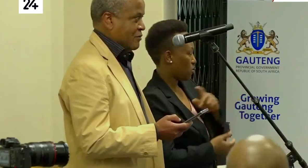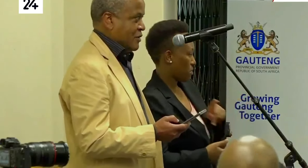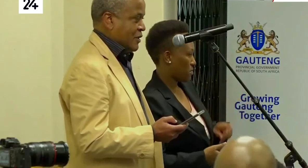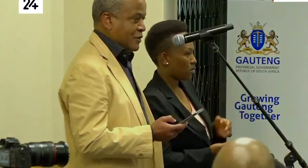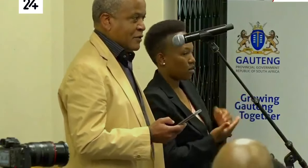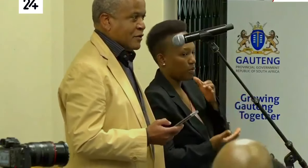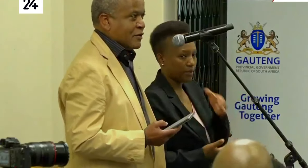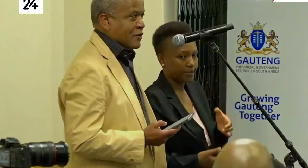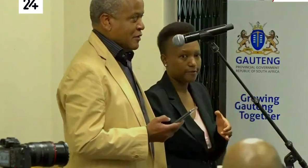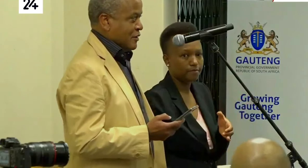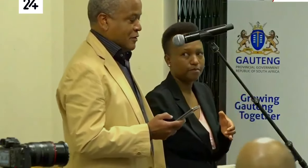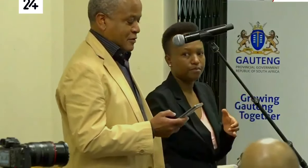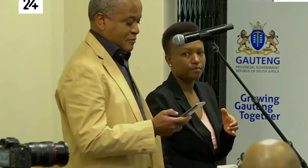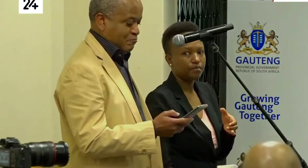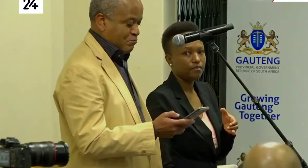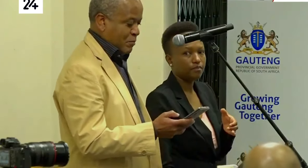comment on that.